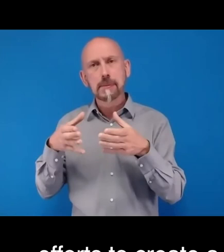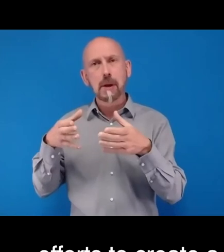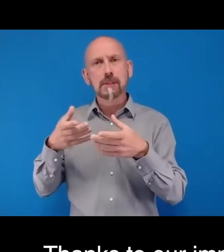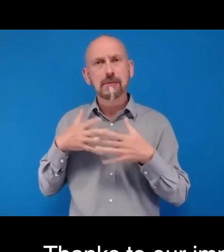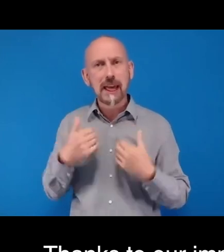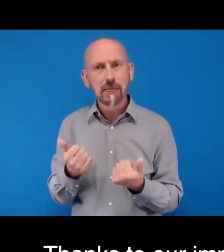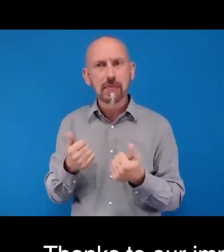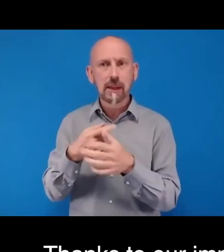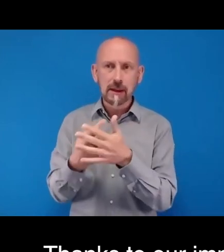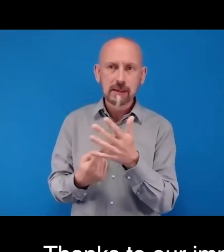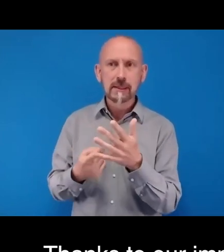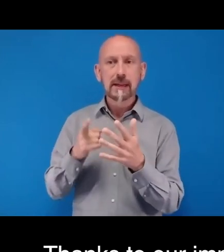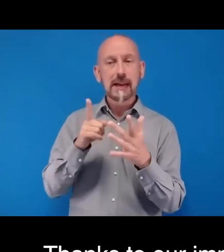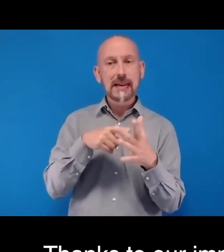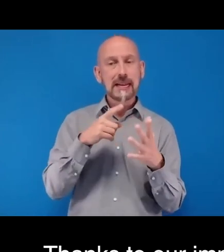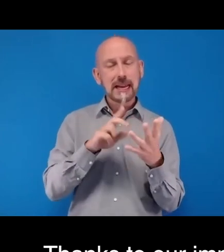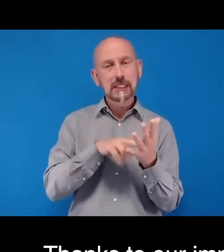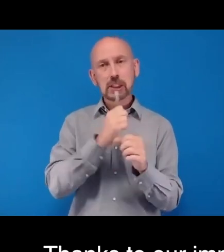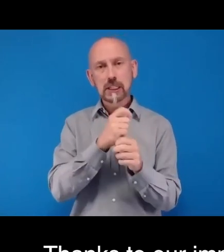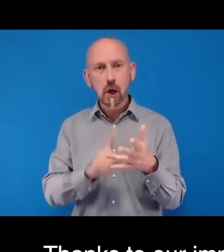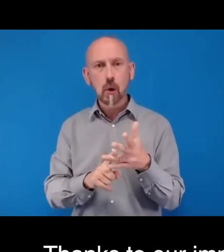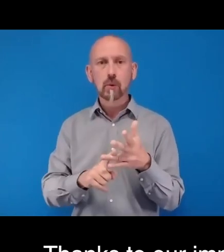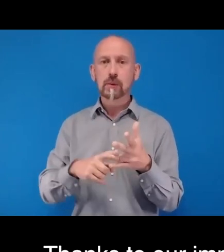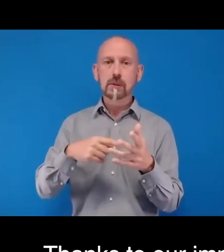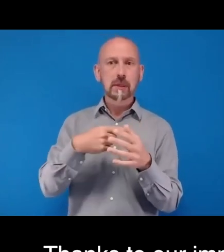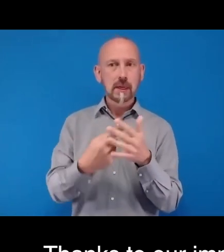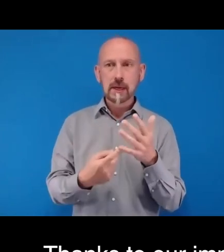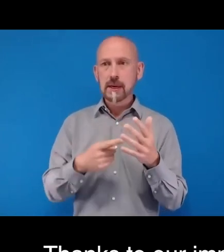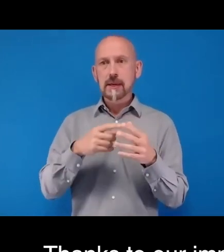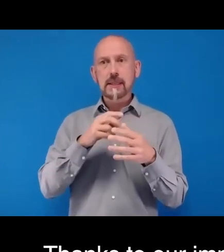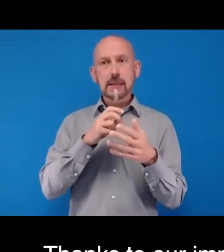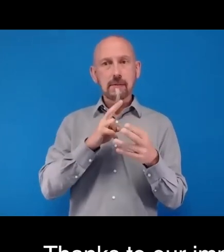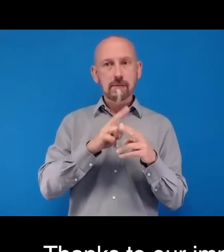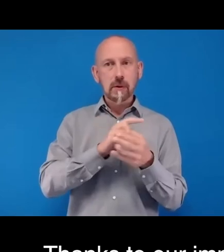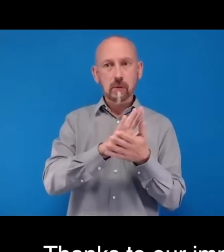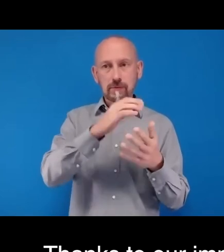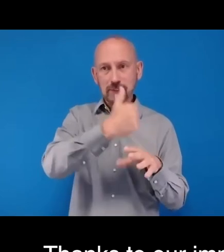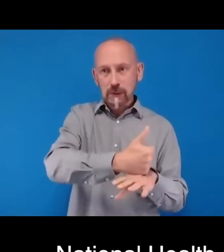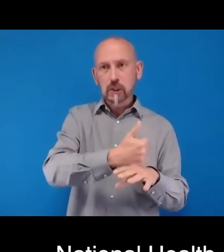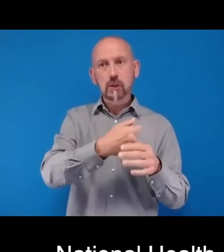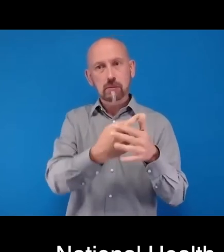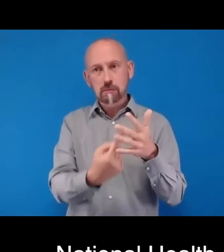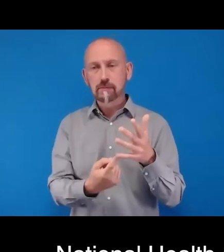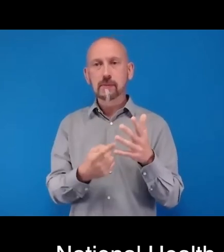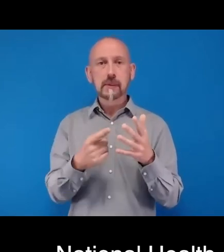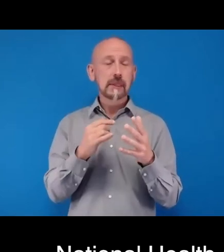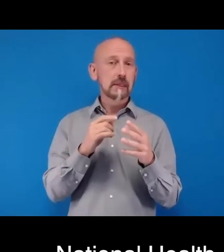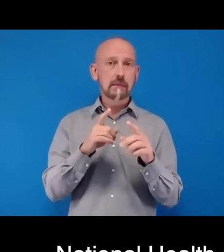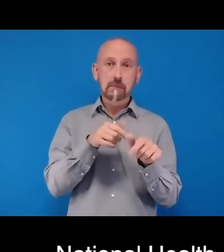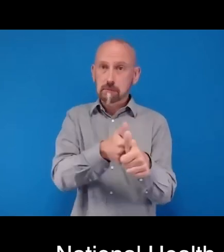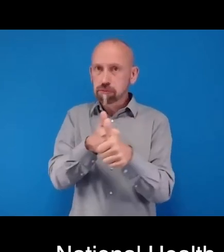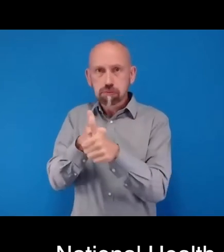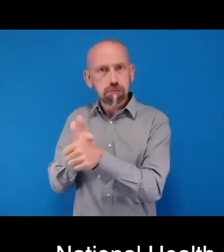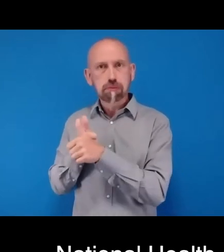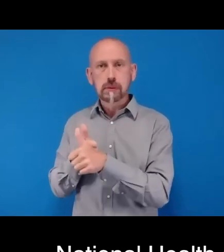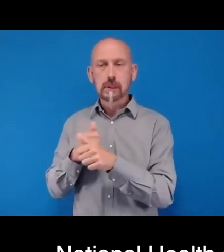peer INGOs, CBM, FHF, Ryan Holden Foundation, who have been really instrumental in the driving force on